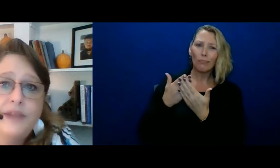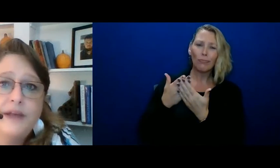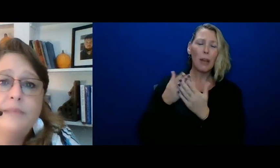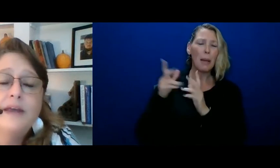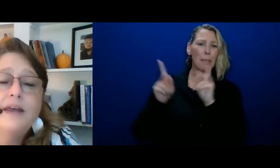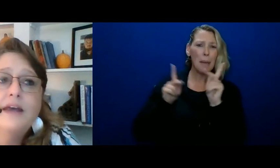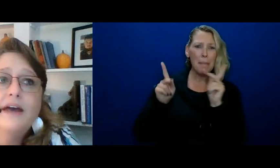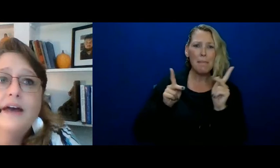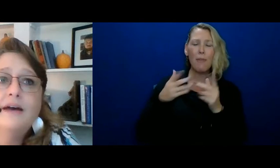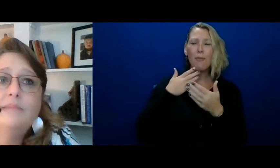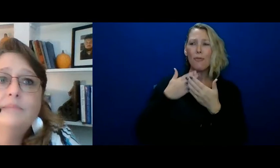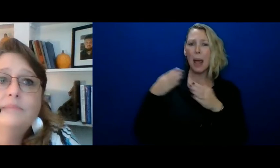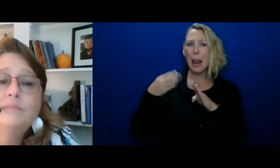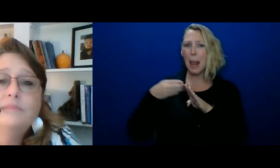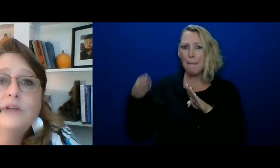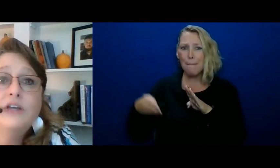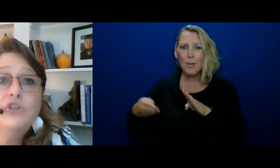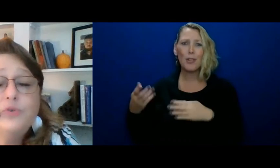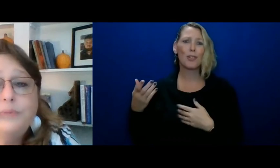do we help them